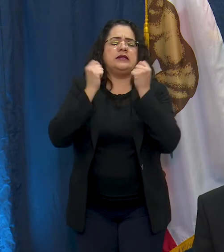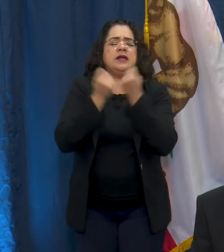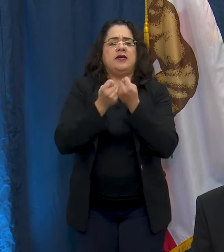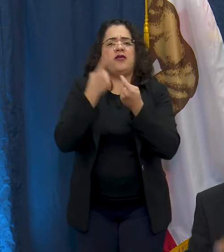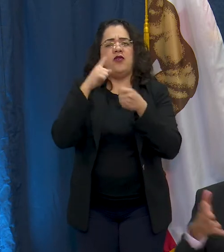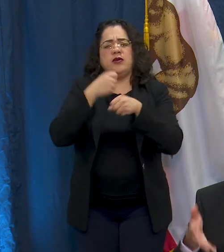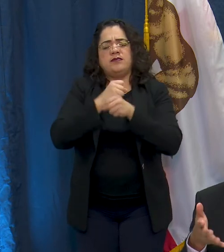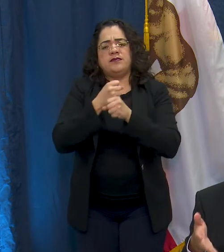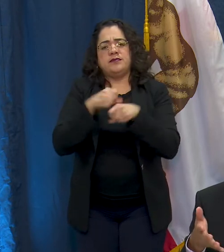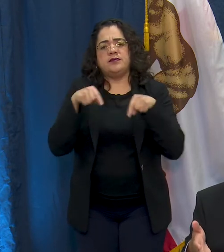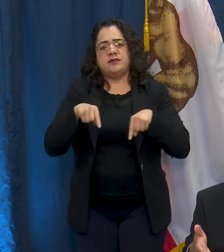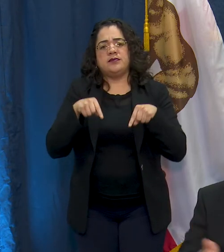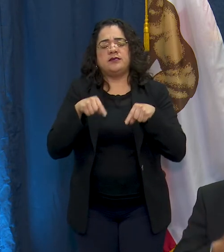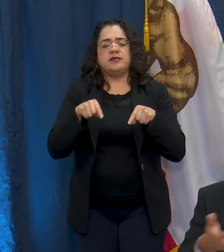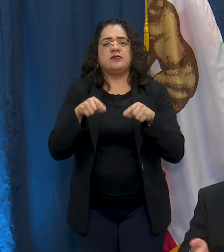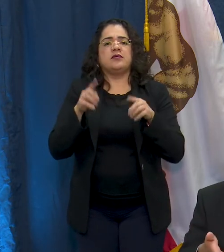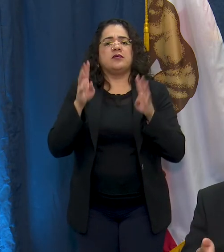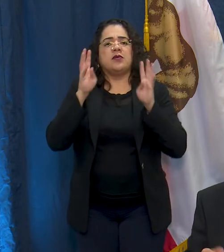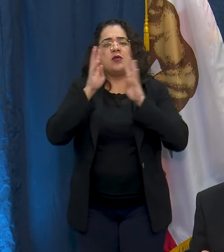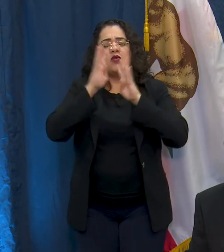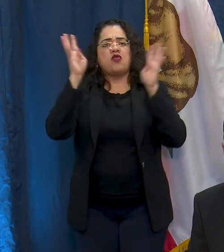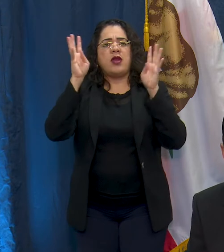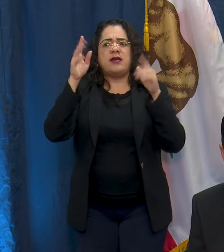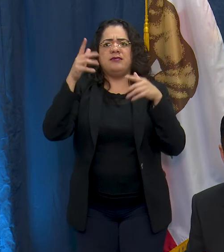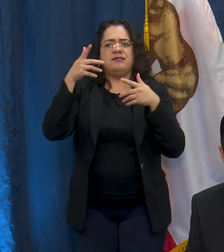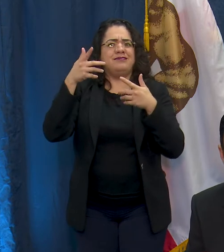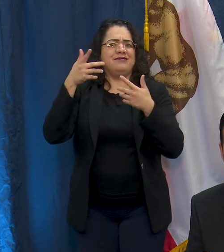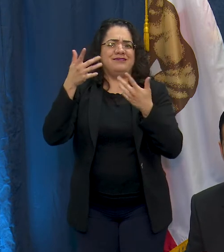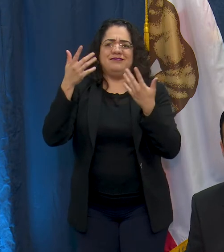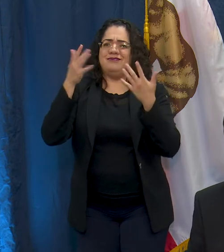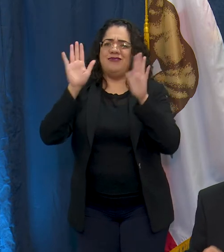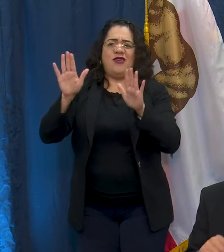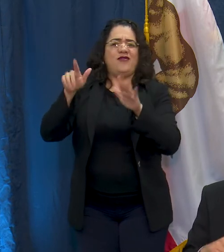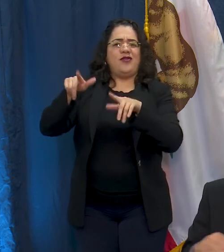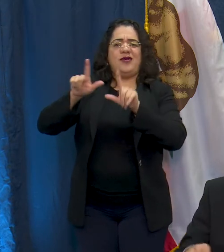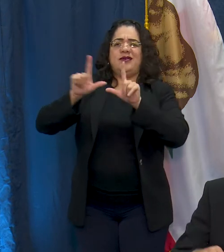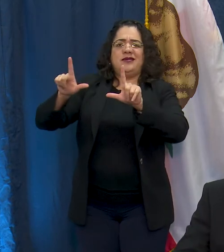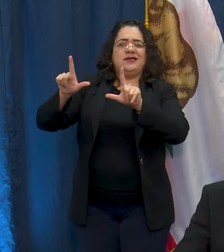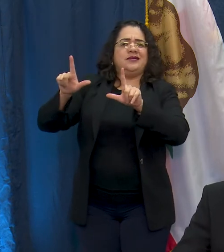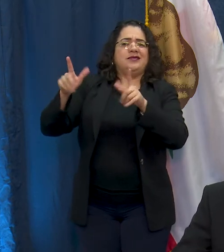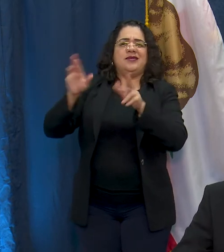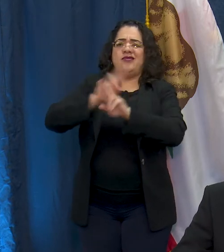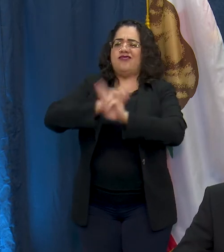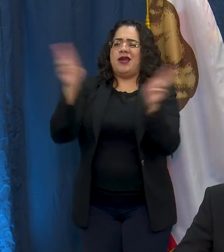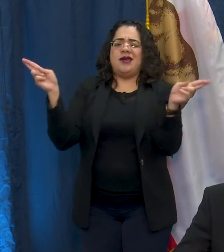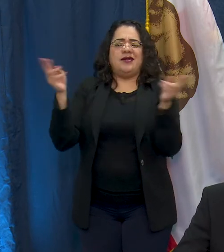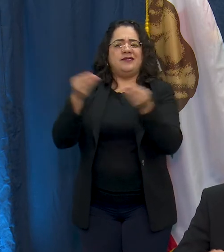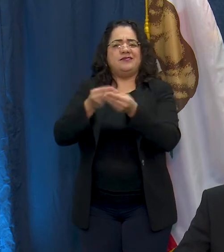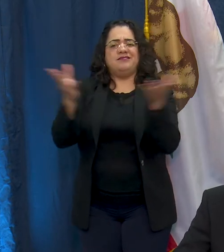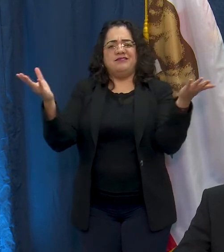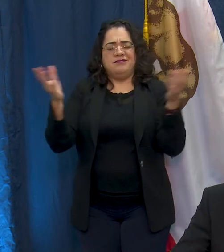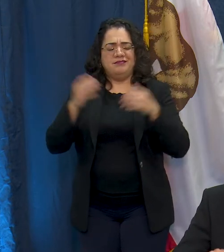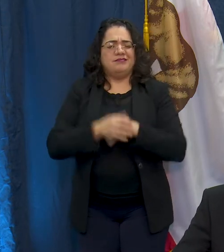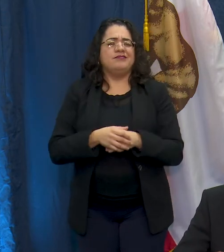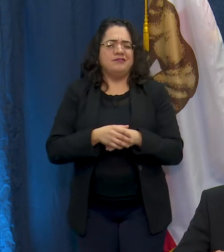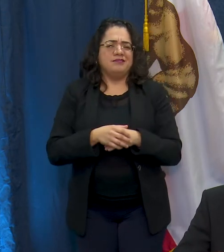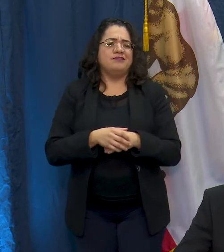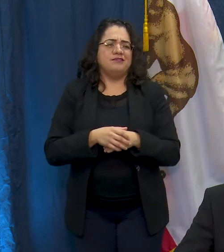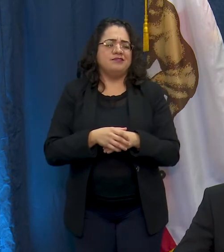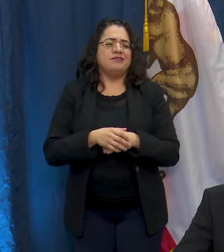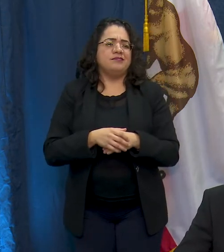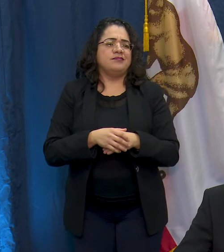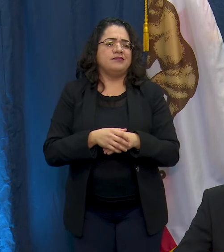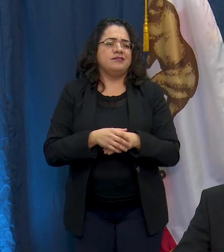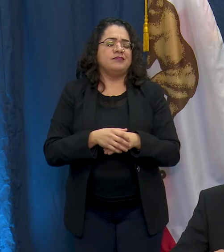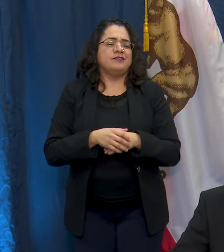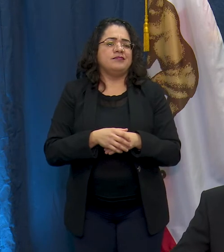and creating a place for us to be able to have these back and forth. I also want just